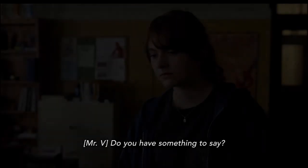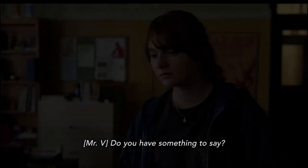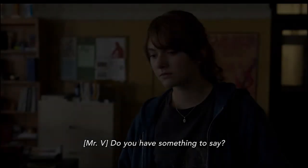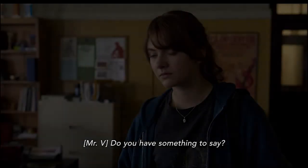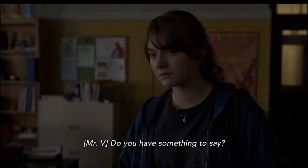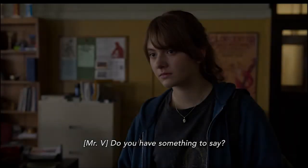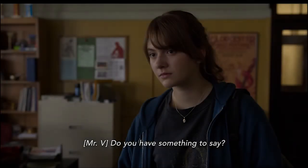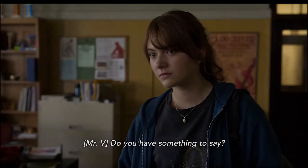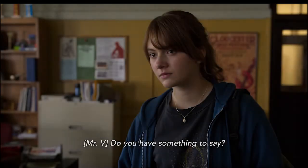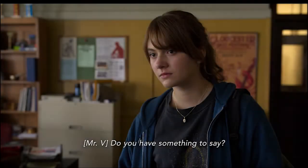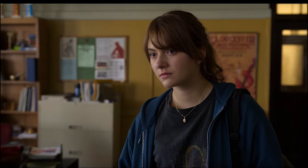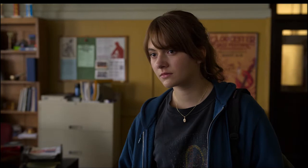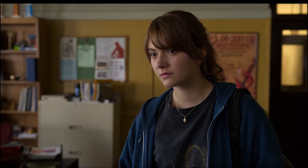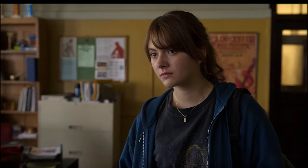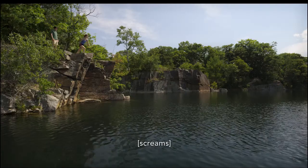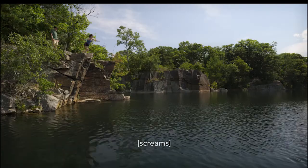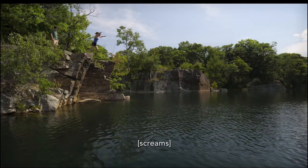Do you have something to say?